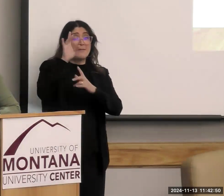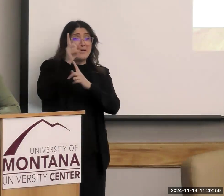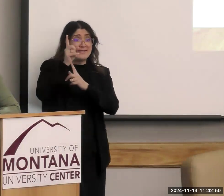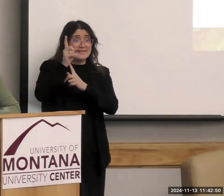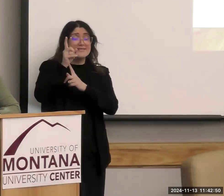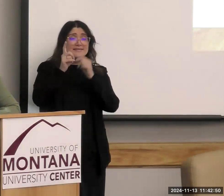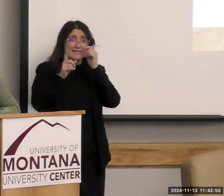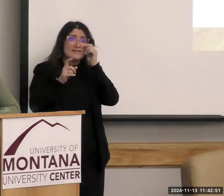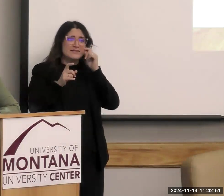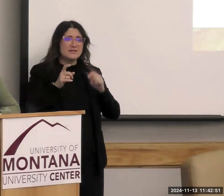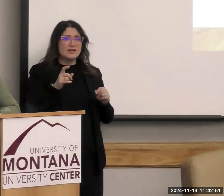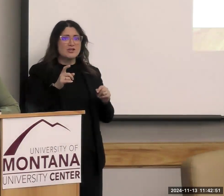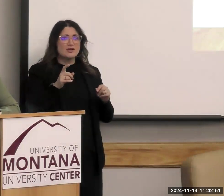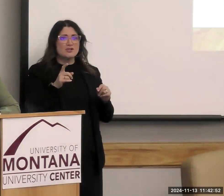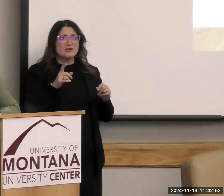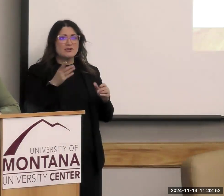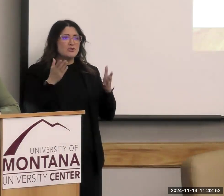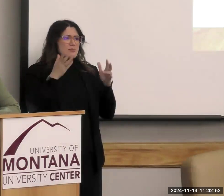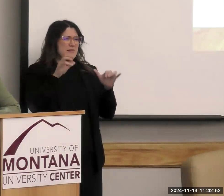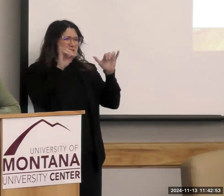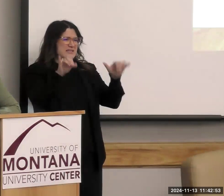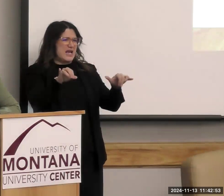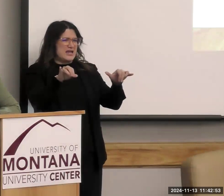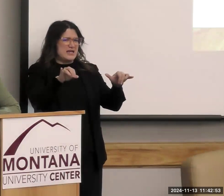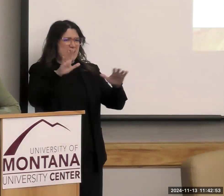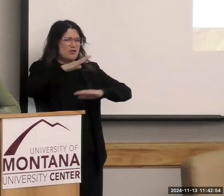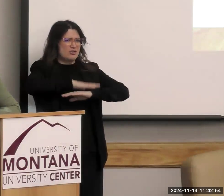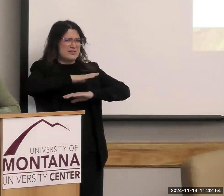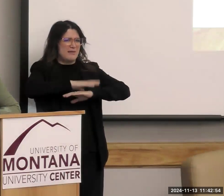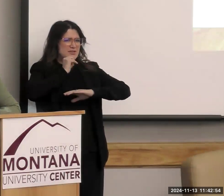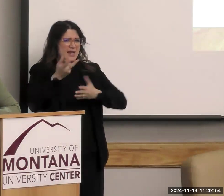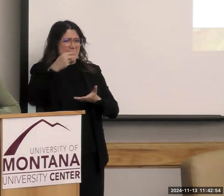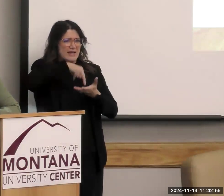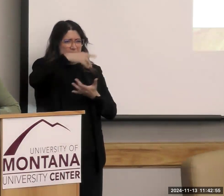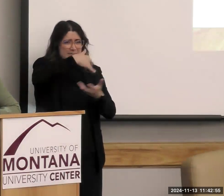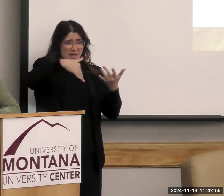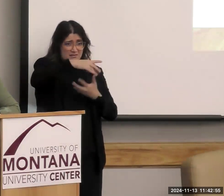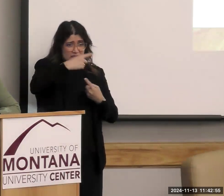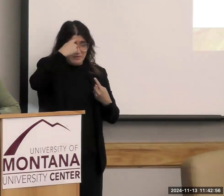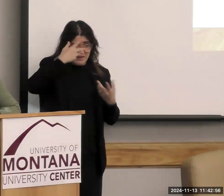So maybe staying at your tables versus getting to mingle is what you're thinking.